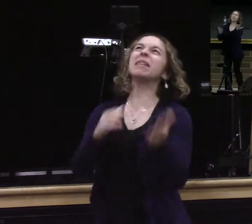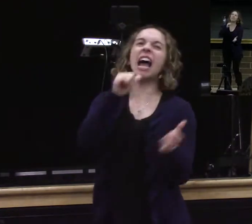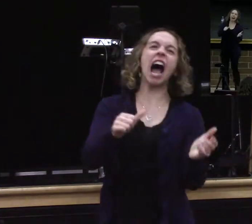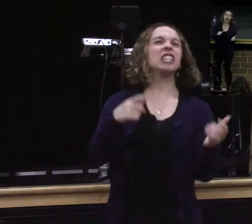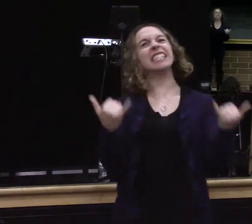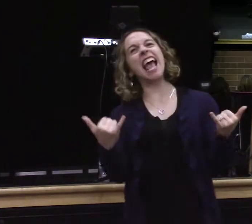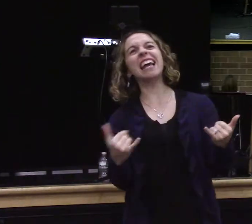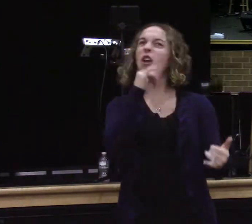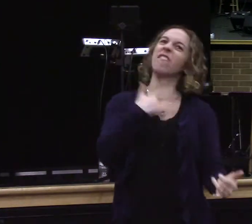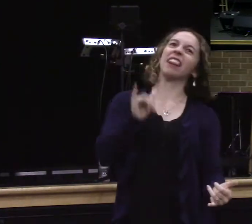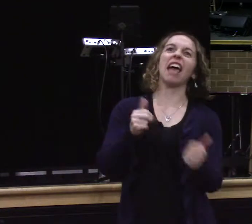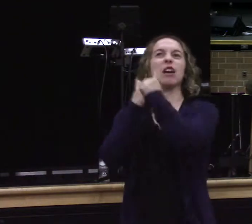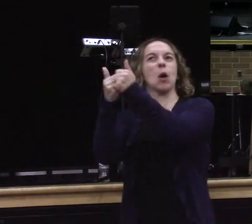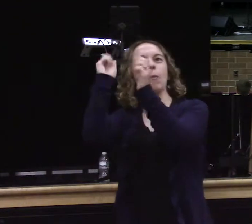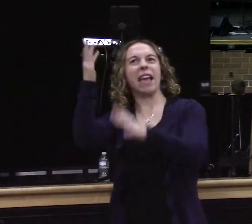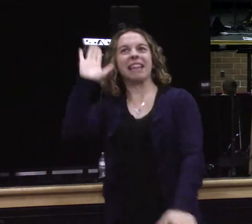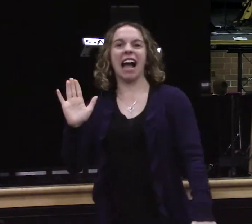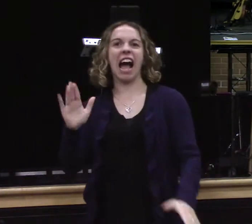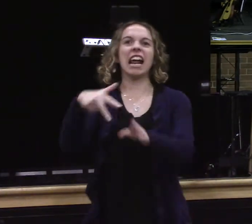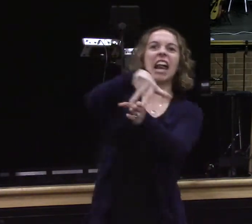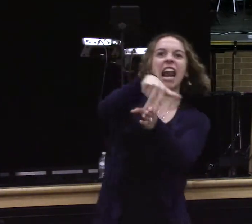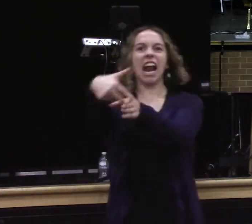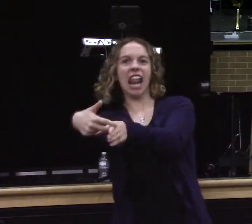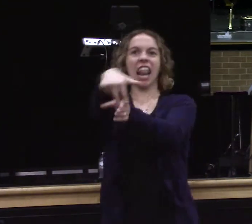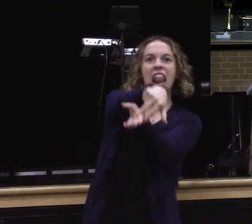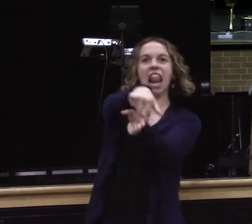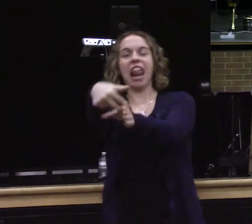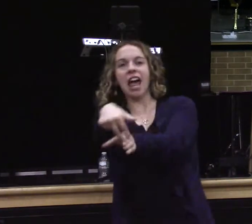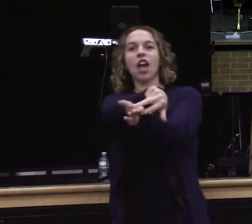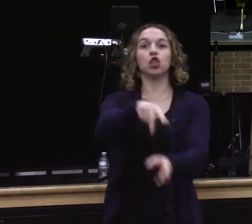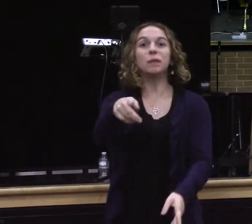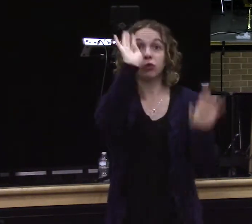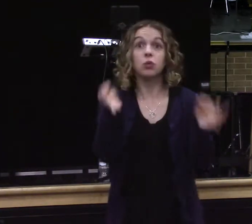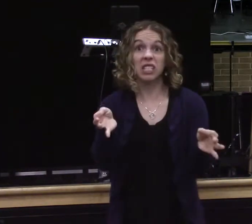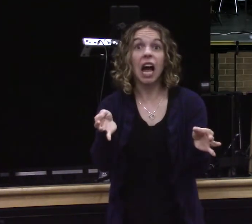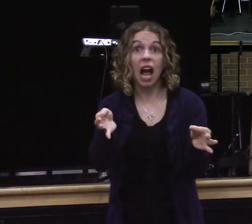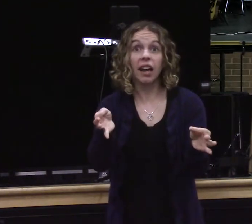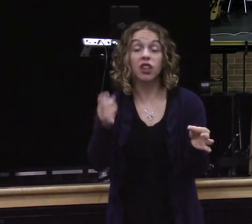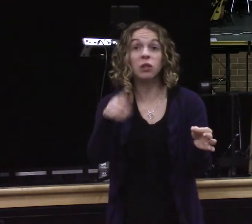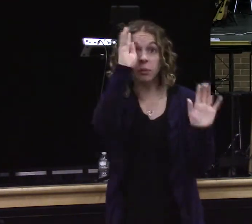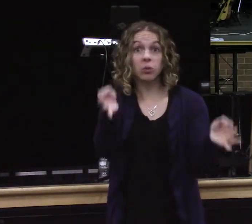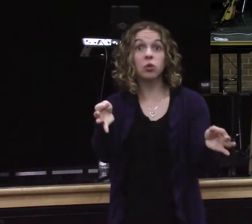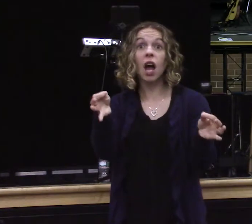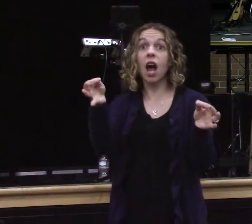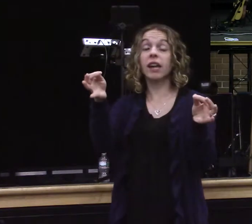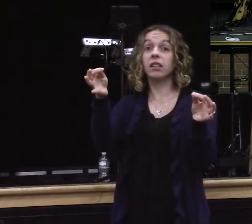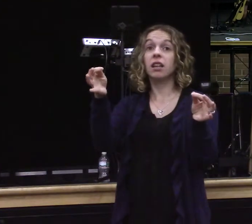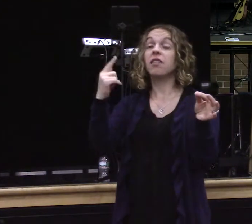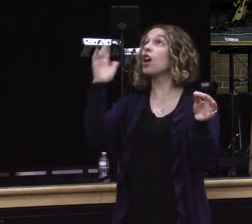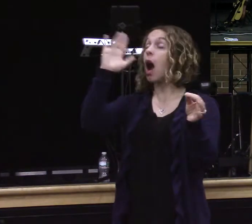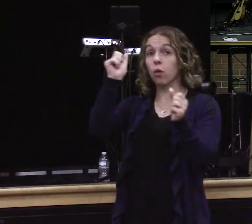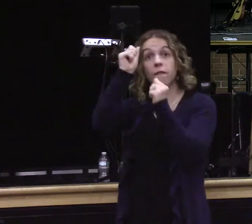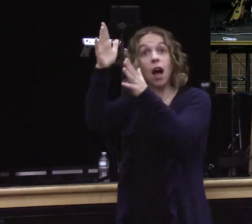not this day. There's got to be a finished work of Ralph. Where I understand that it's based on the finished work